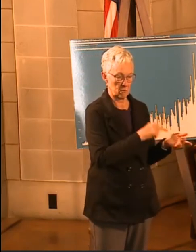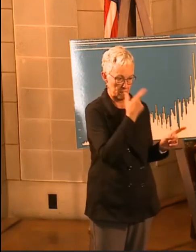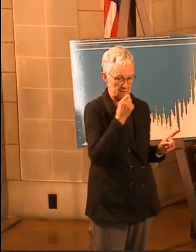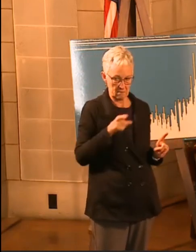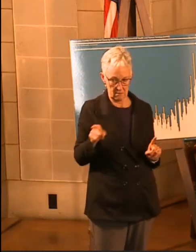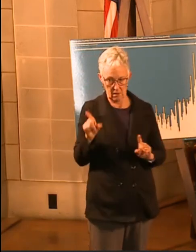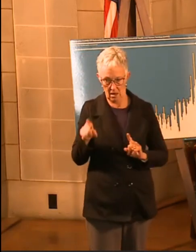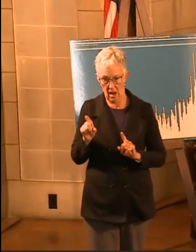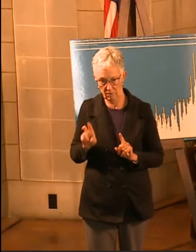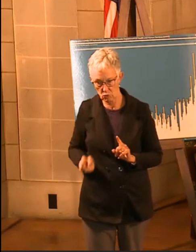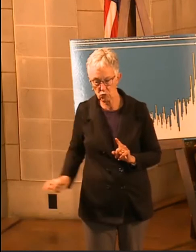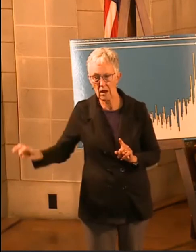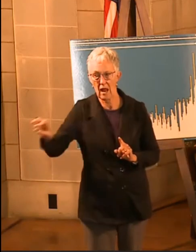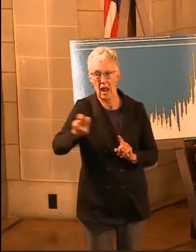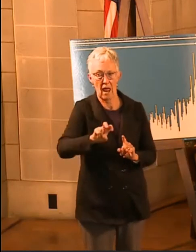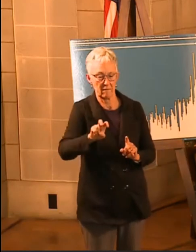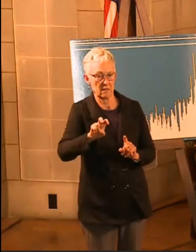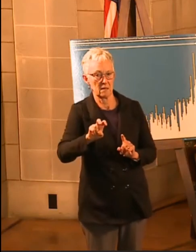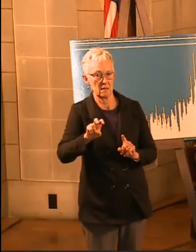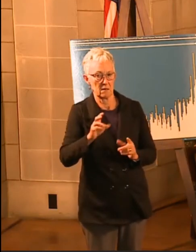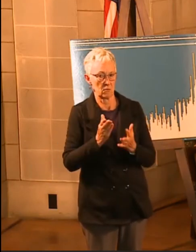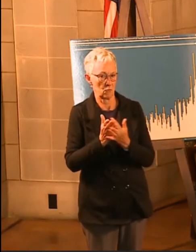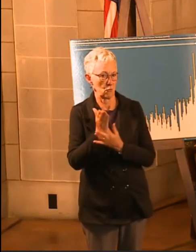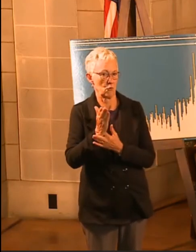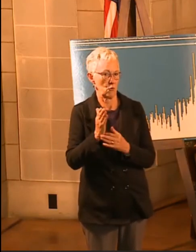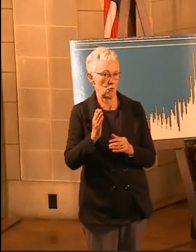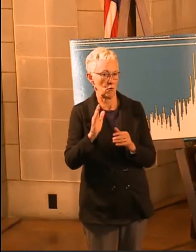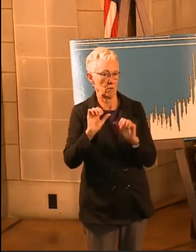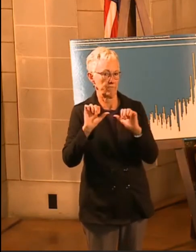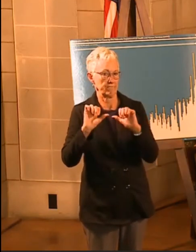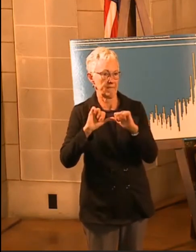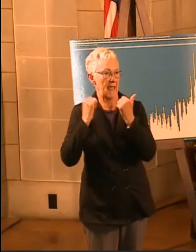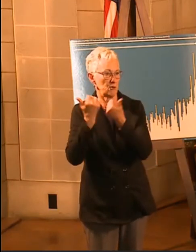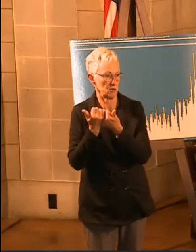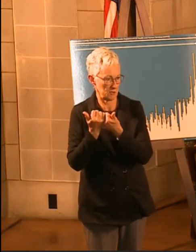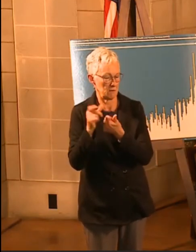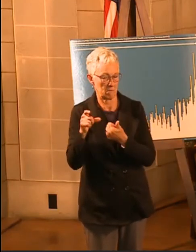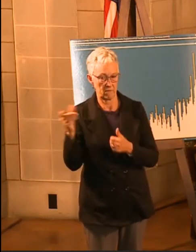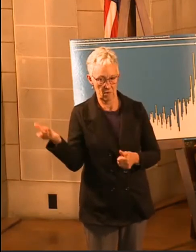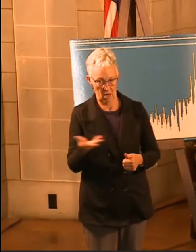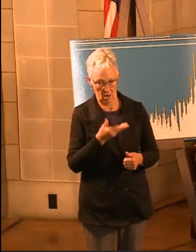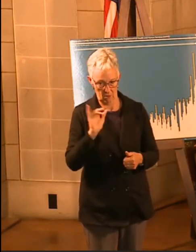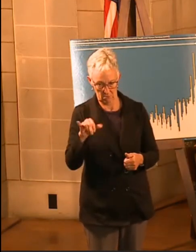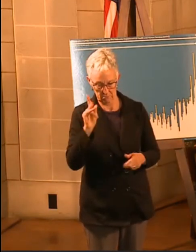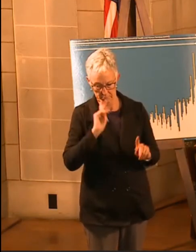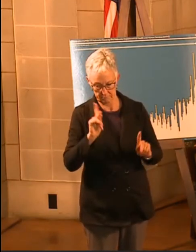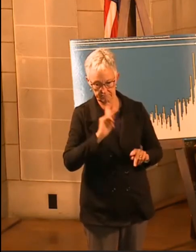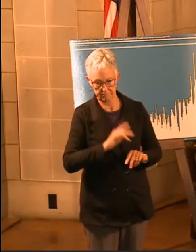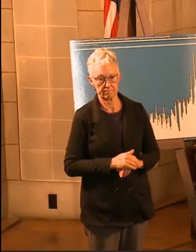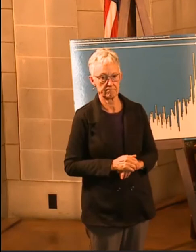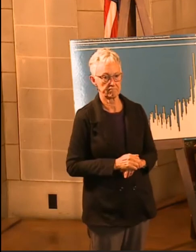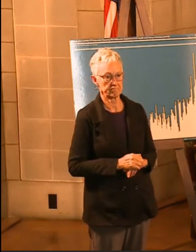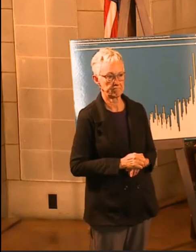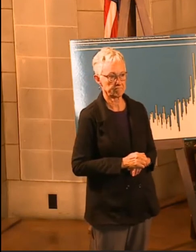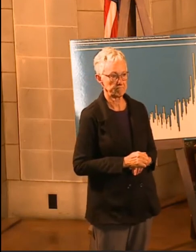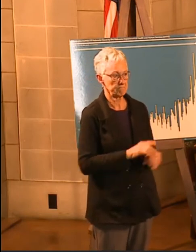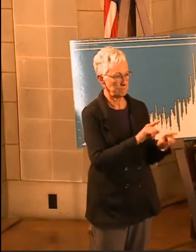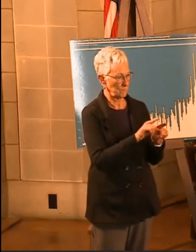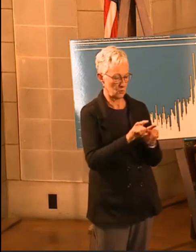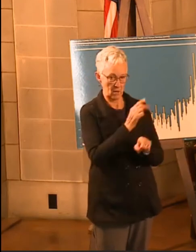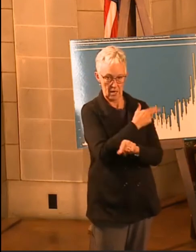travelers or through staffing agencies. And then they'll be able to also use these funds to